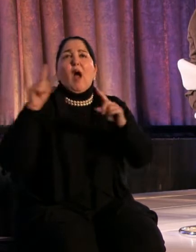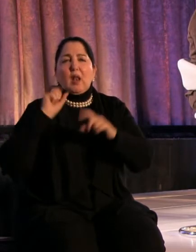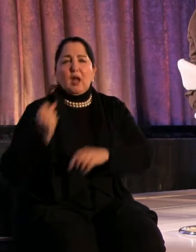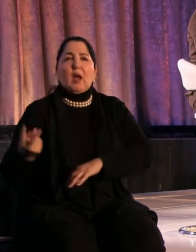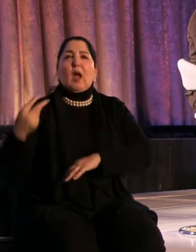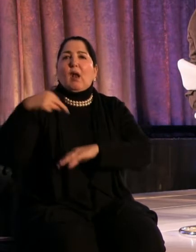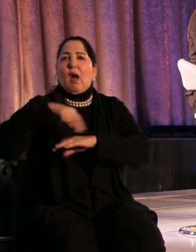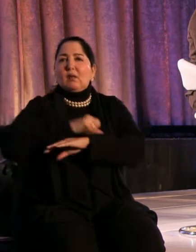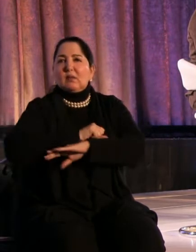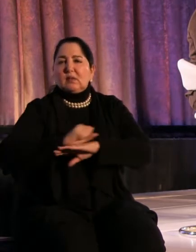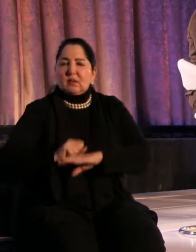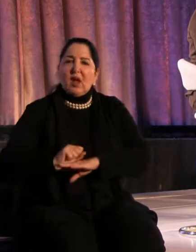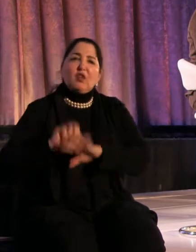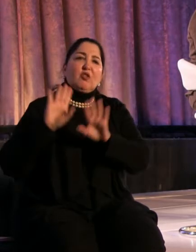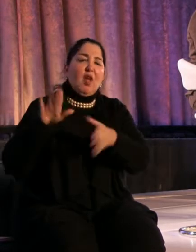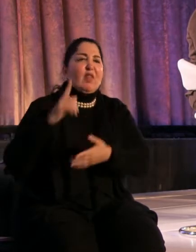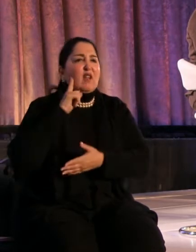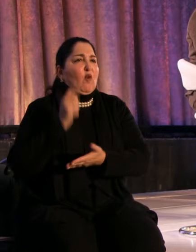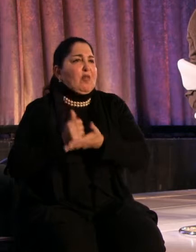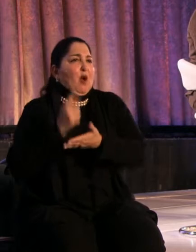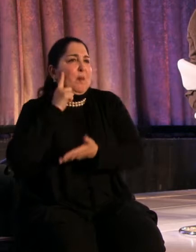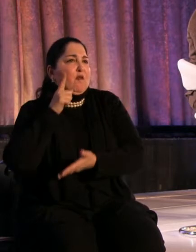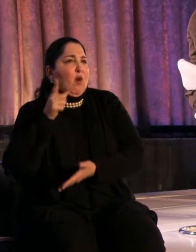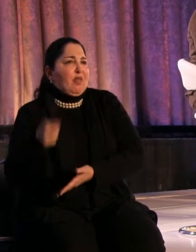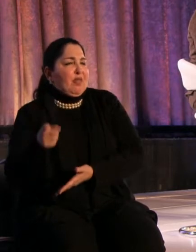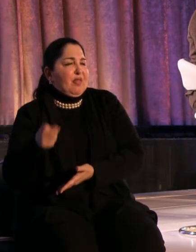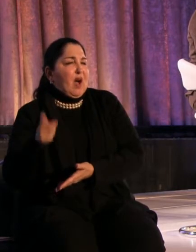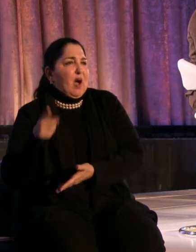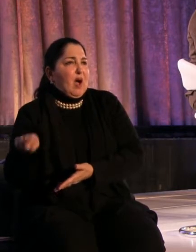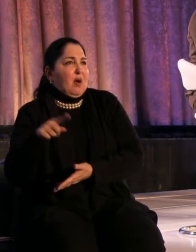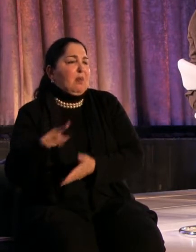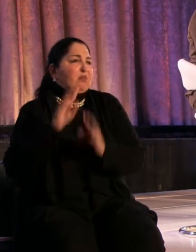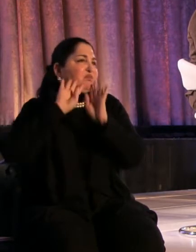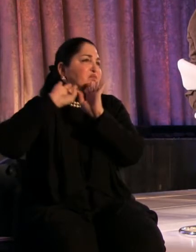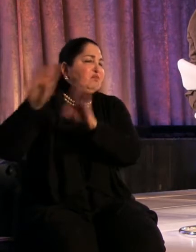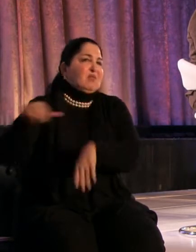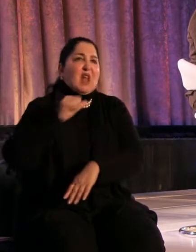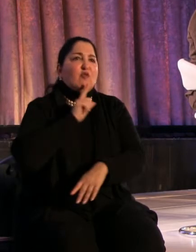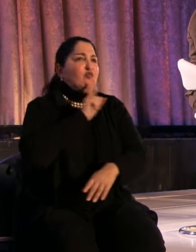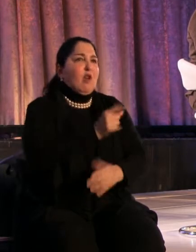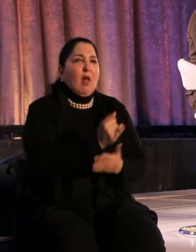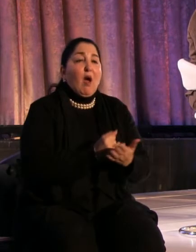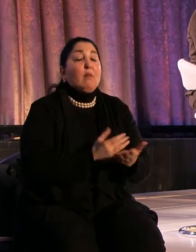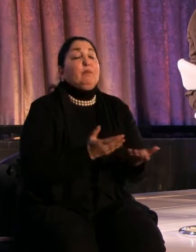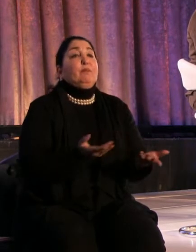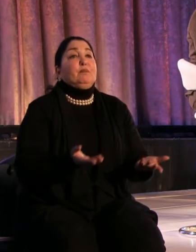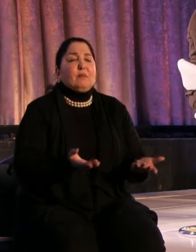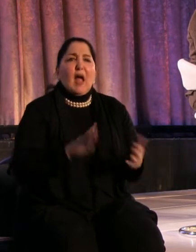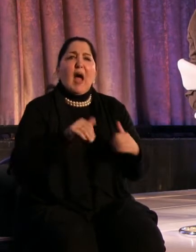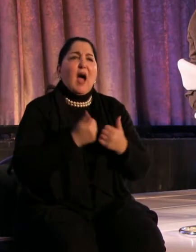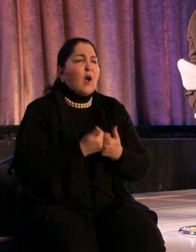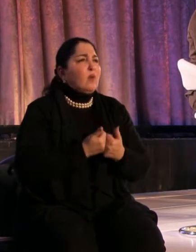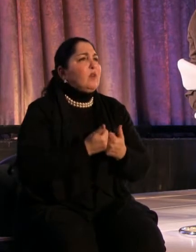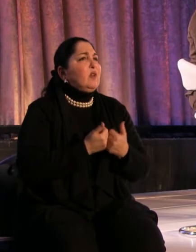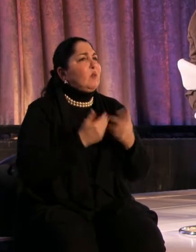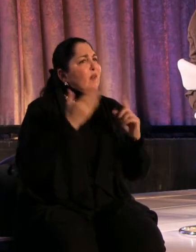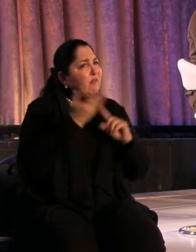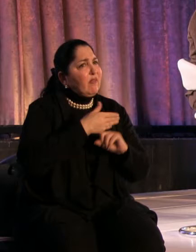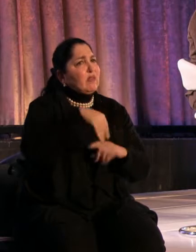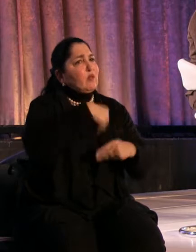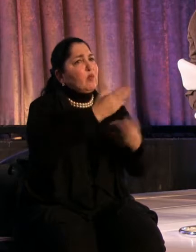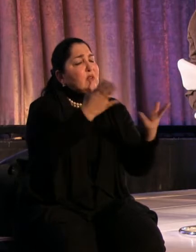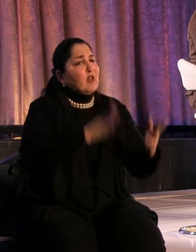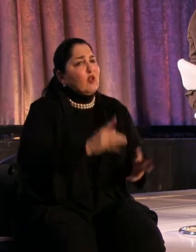exciting work. How has it been to convince them that this has cultural meaning beyond what